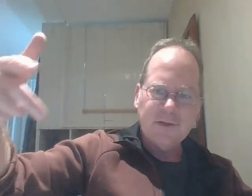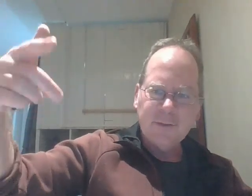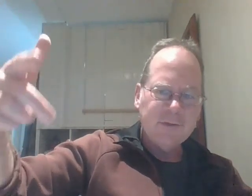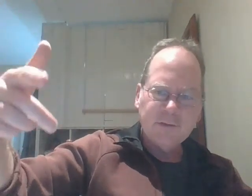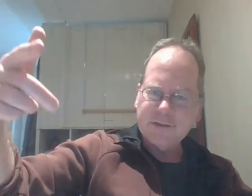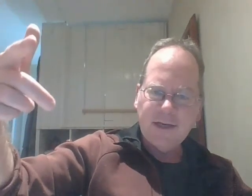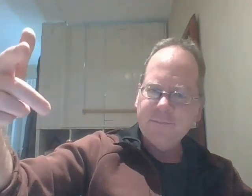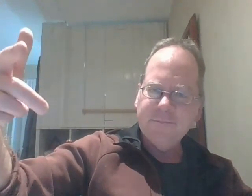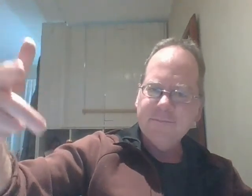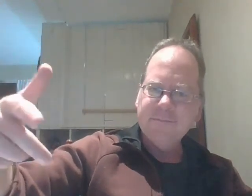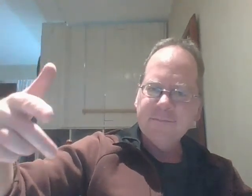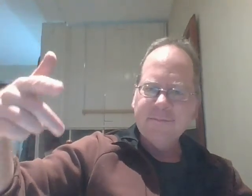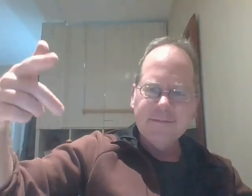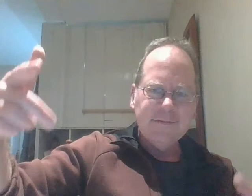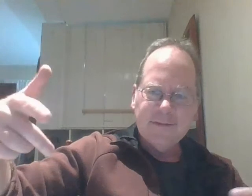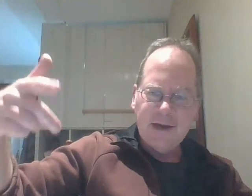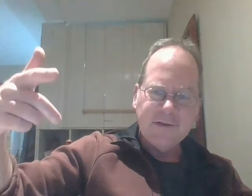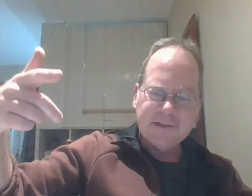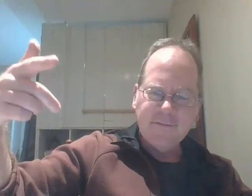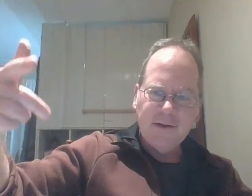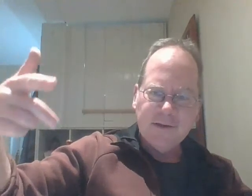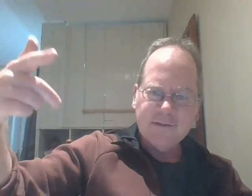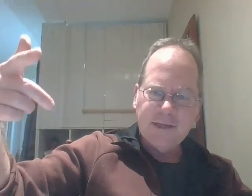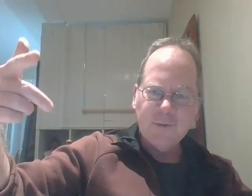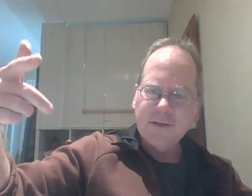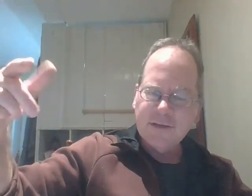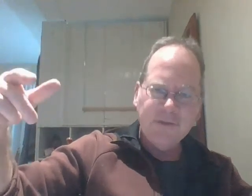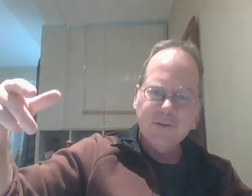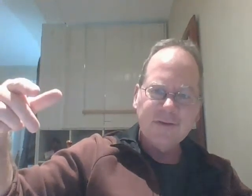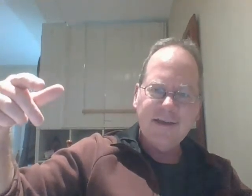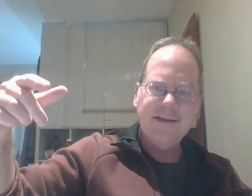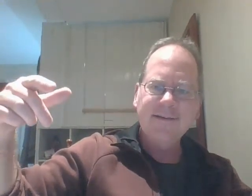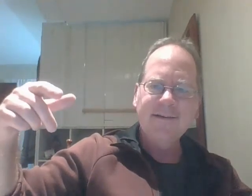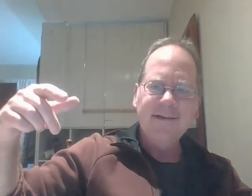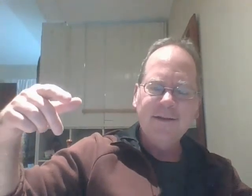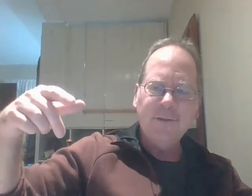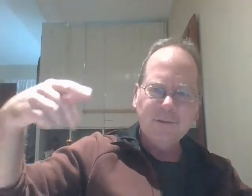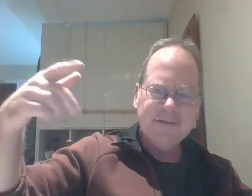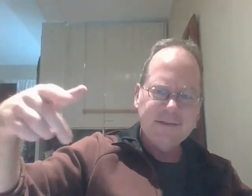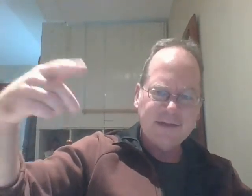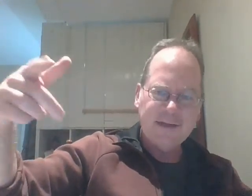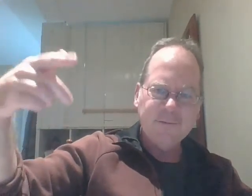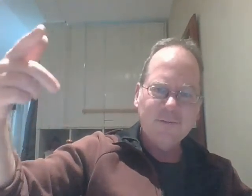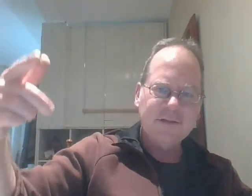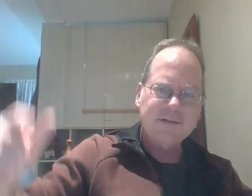up your little shop hire yourself out as a laborer and do okay those days are kind of over so